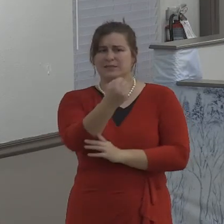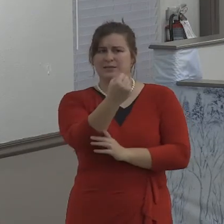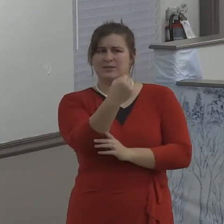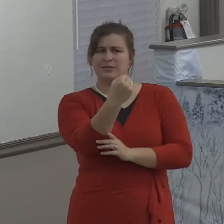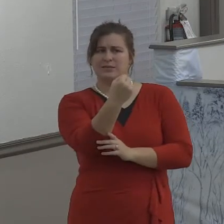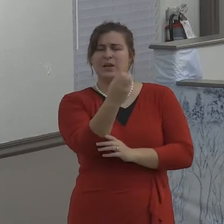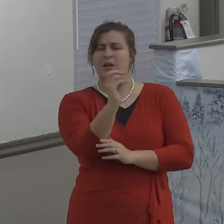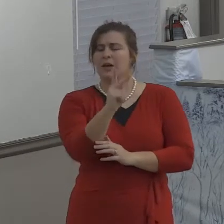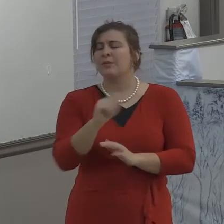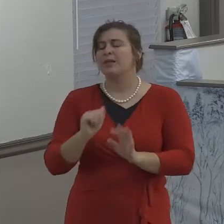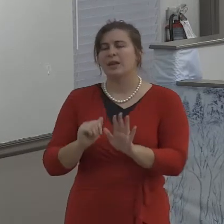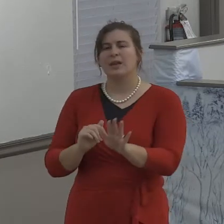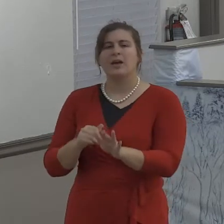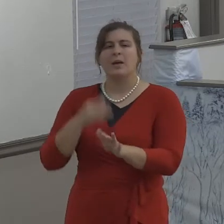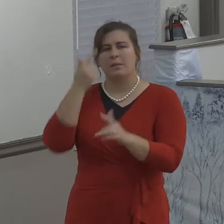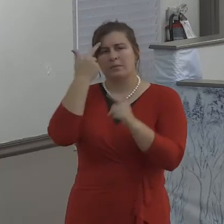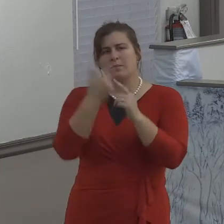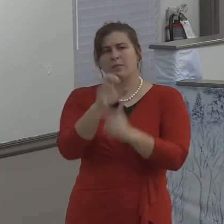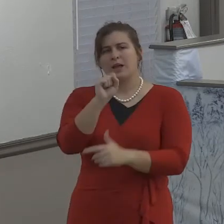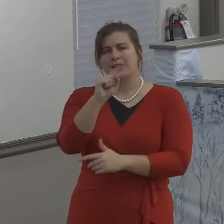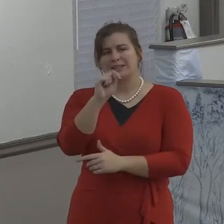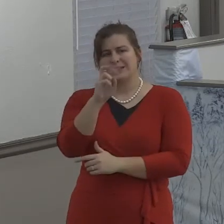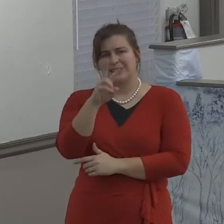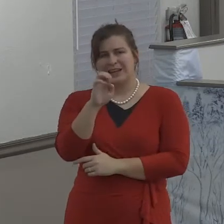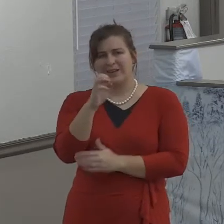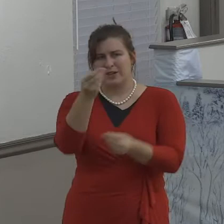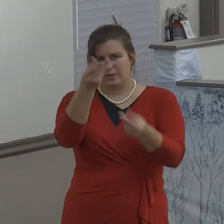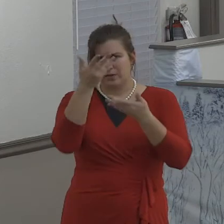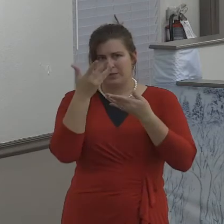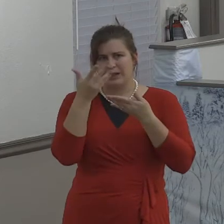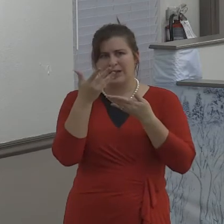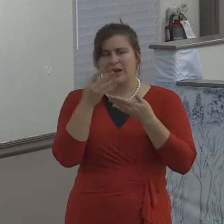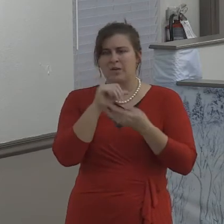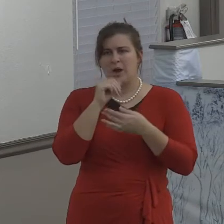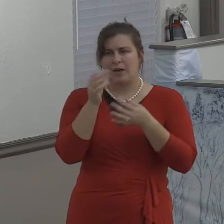blood going on in his family. Can I just leave it like that?